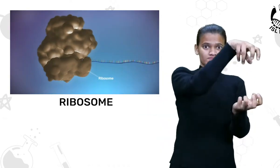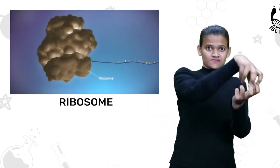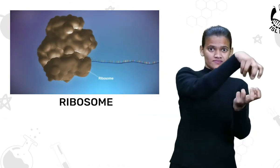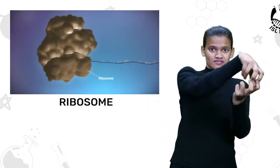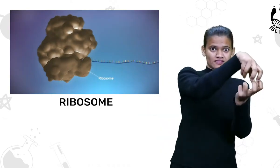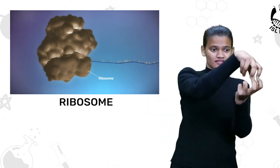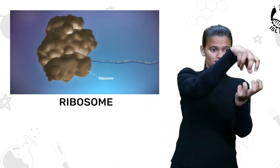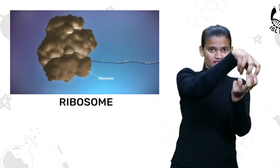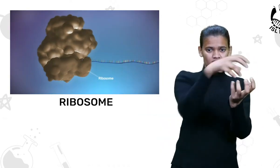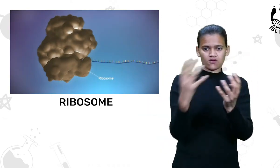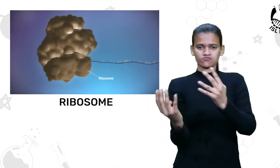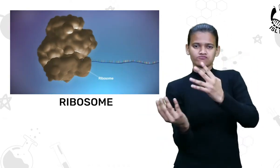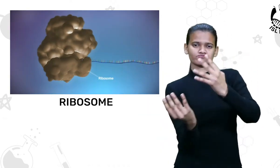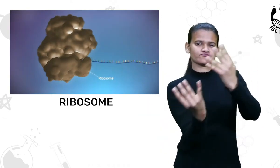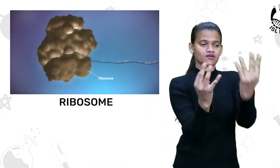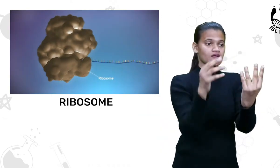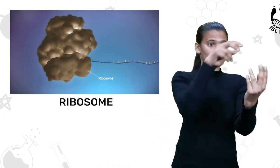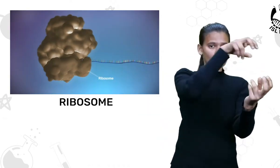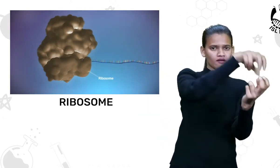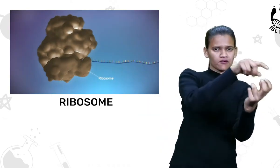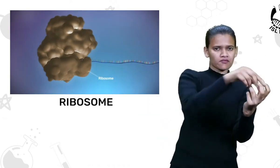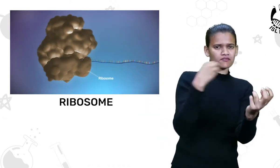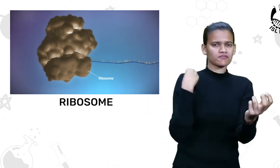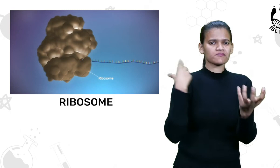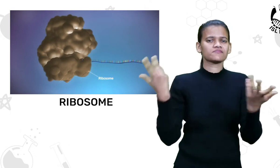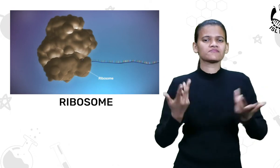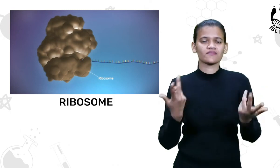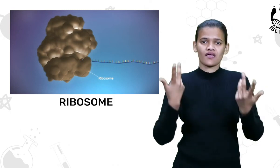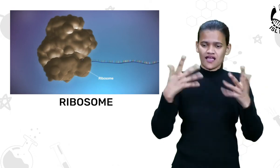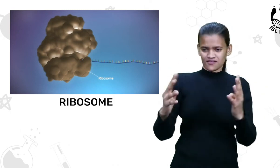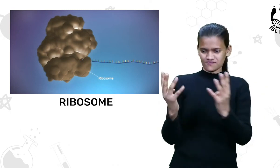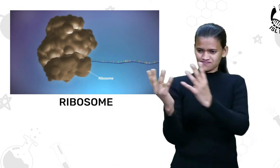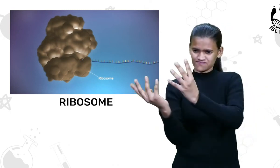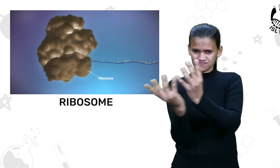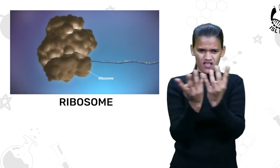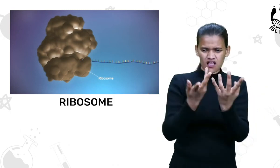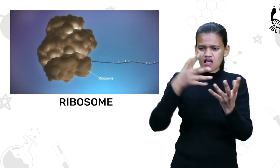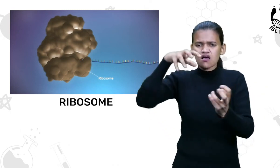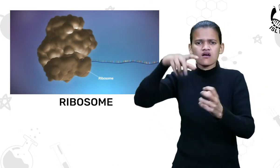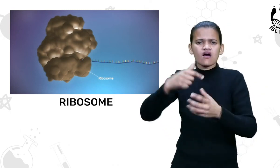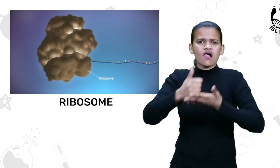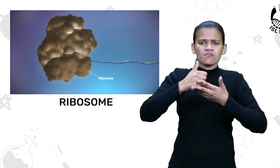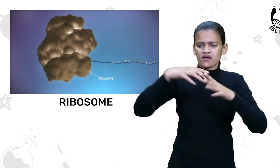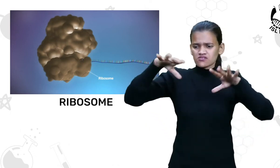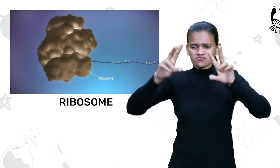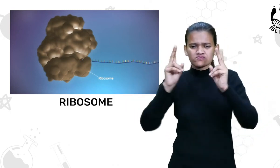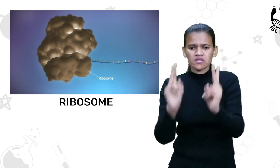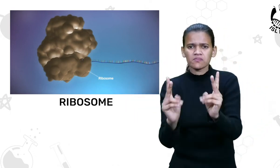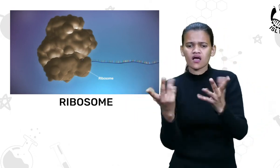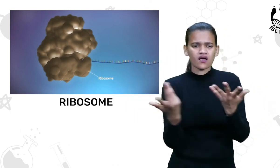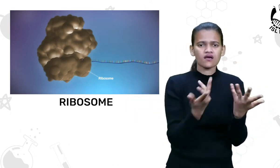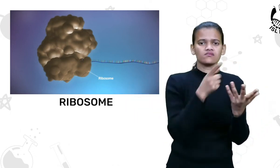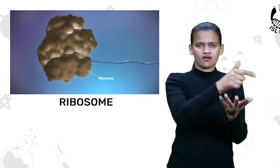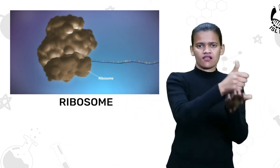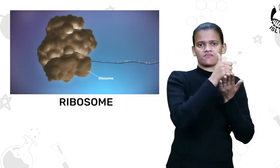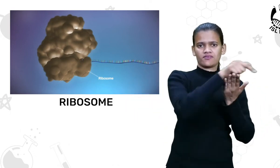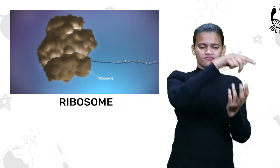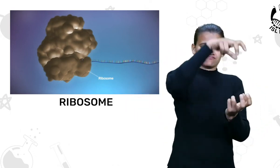the messenger RNA, the ribosomes read the code in the messenger RNA to produce a chain made up of amino acids.